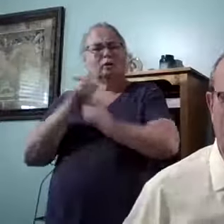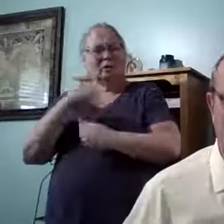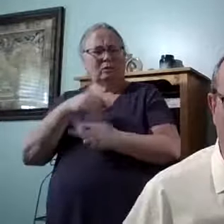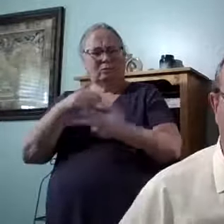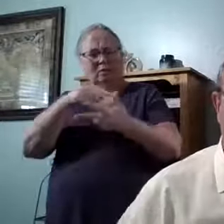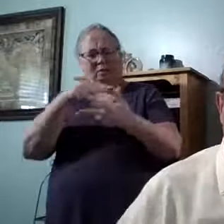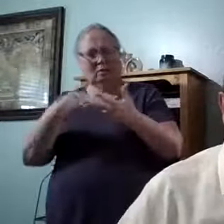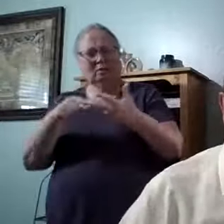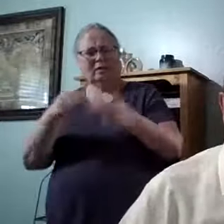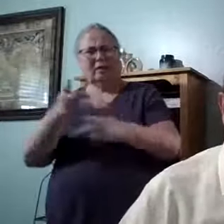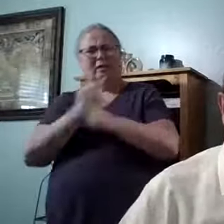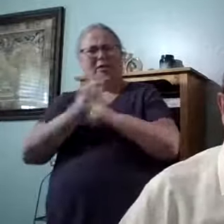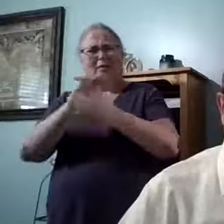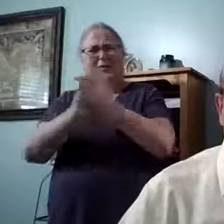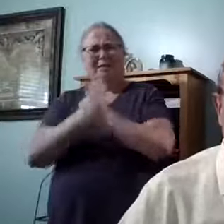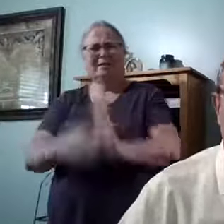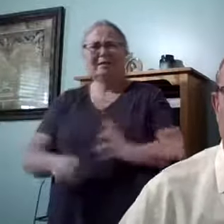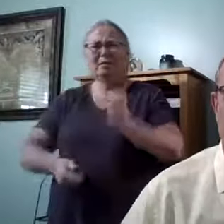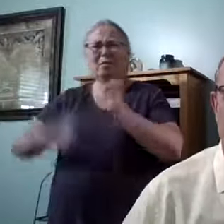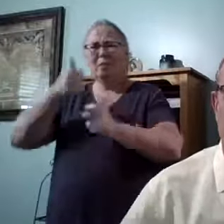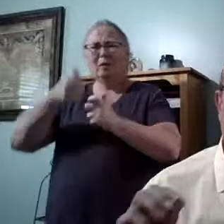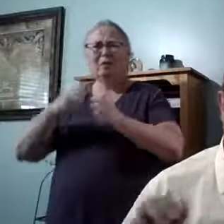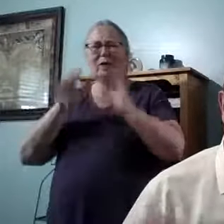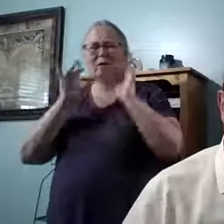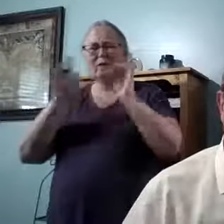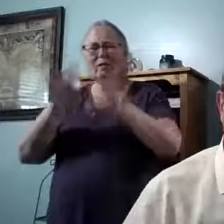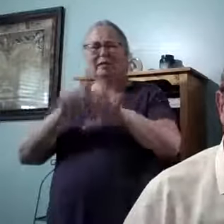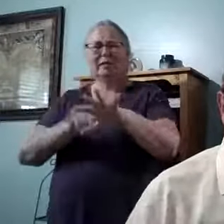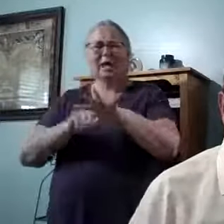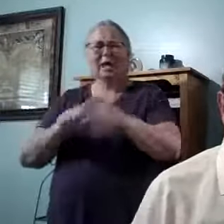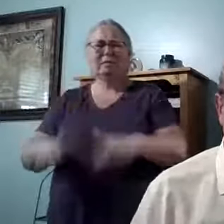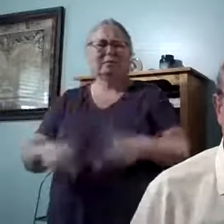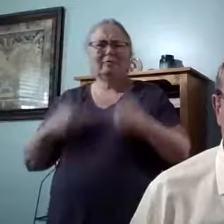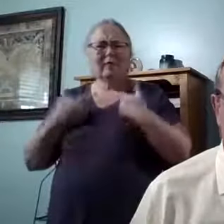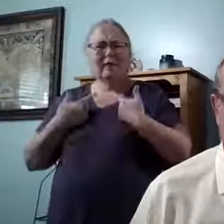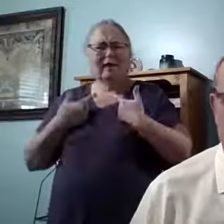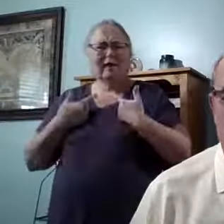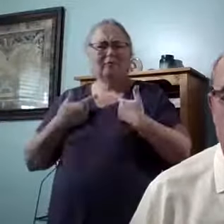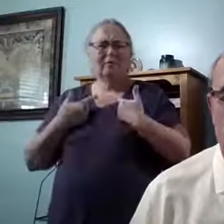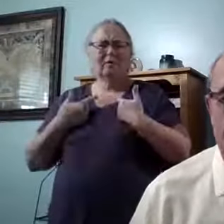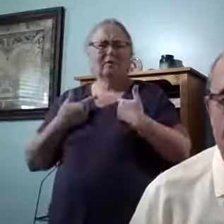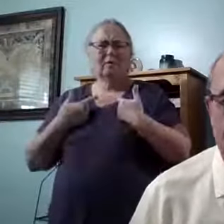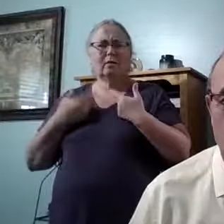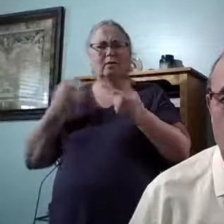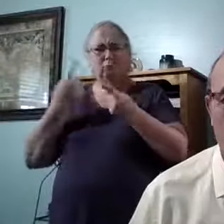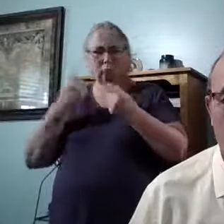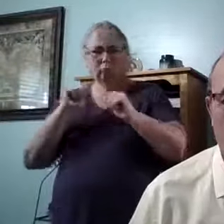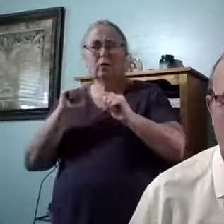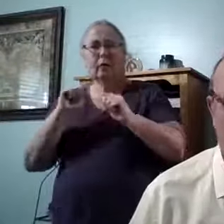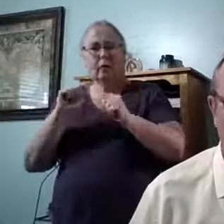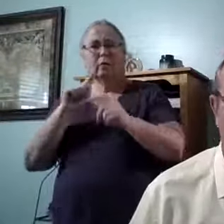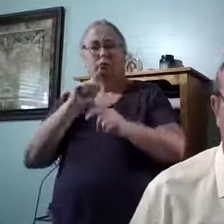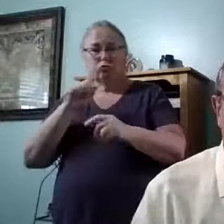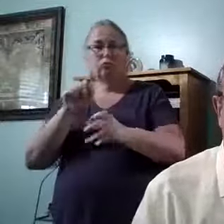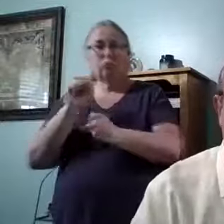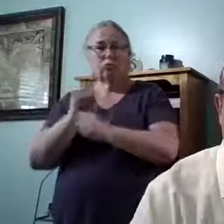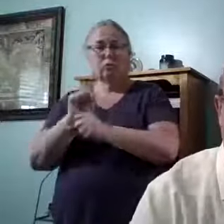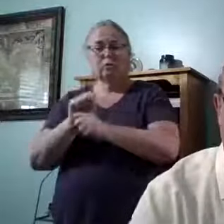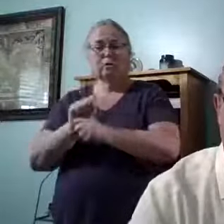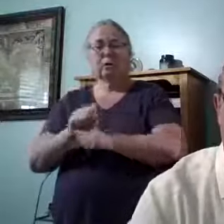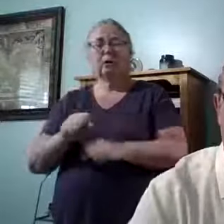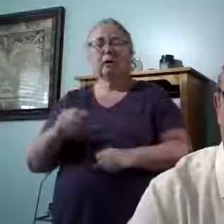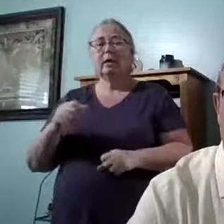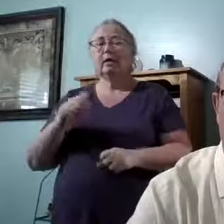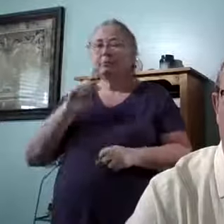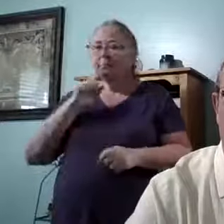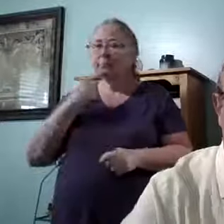maintain peace in the midst of the most trying times in life? Try it. It works. I